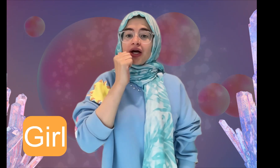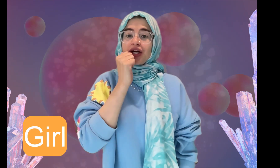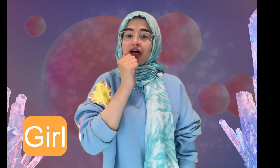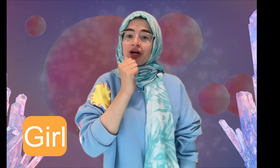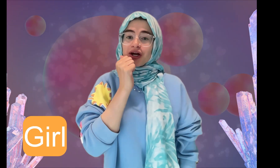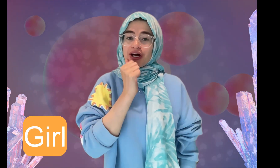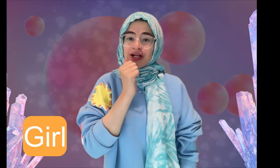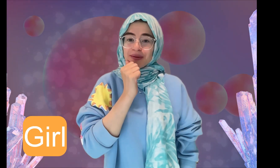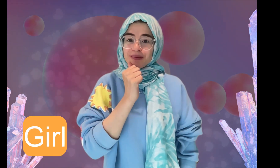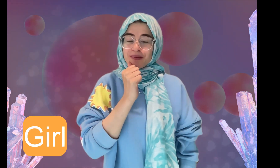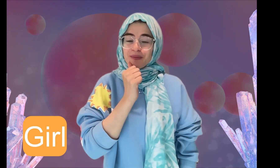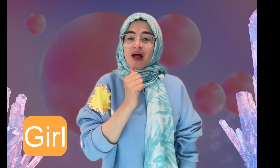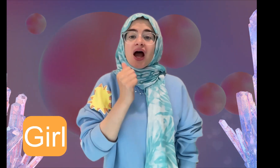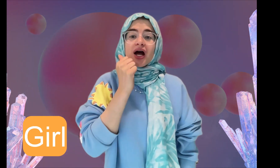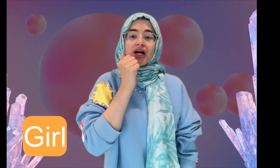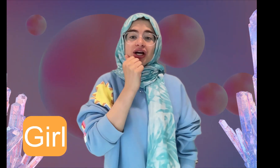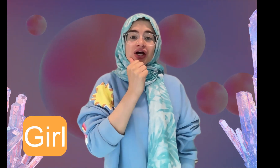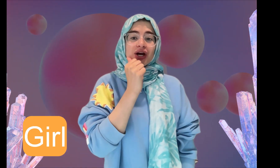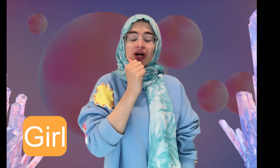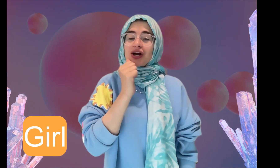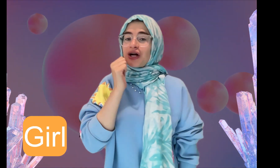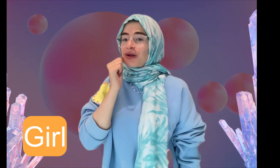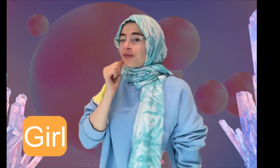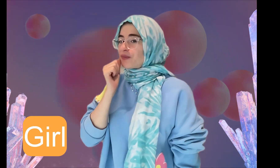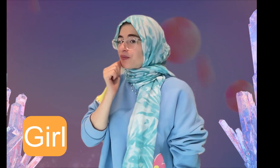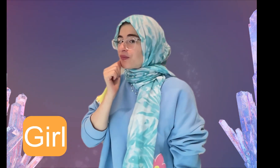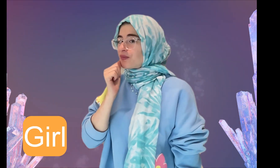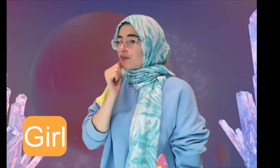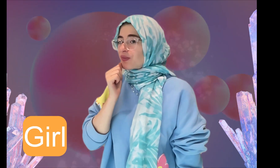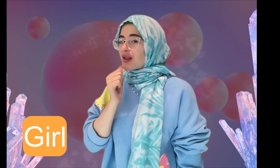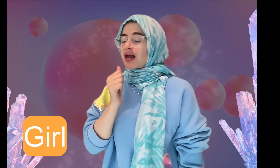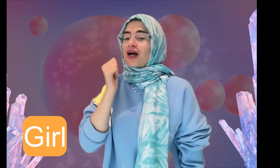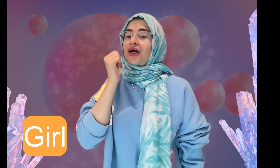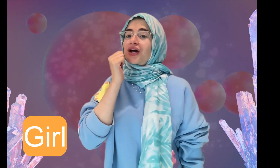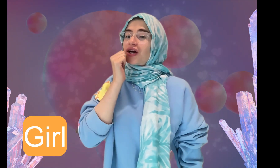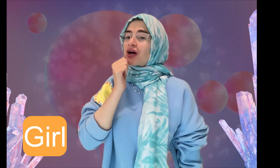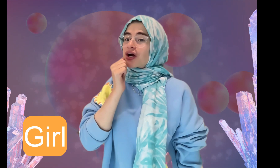Girl, girl, girl.